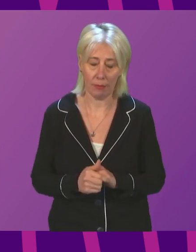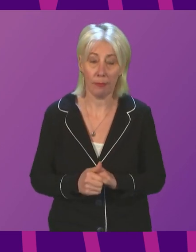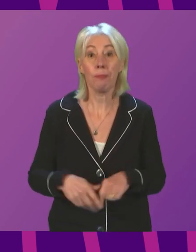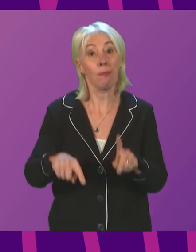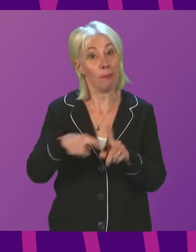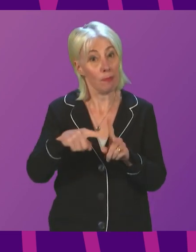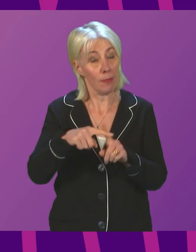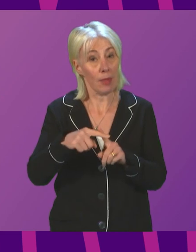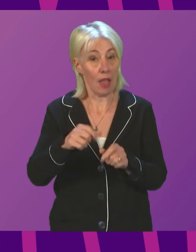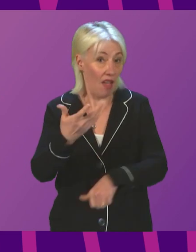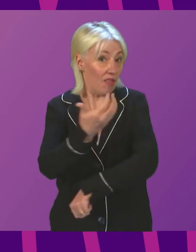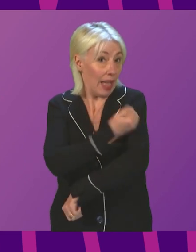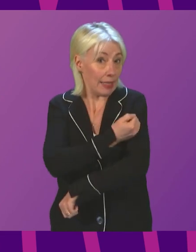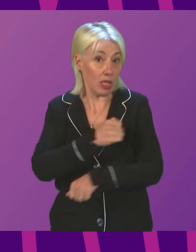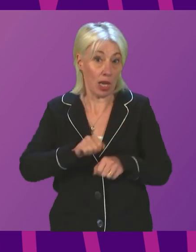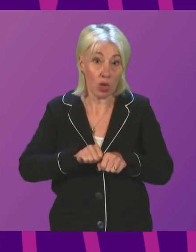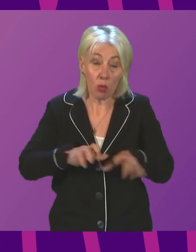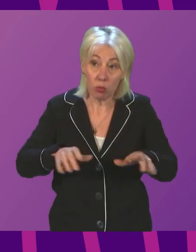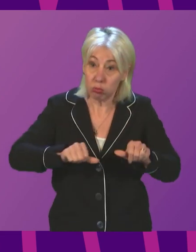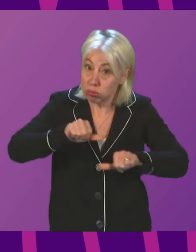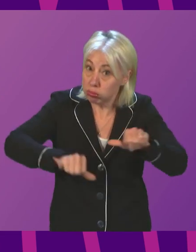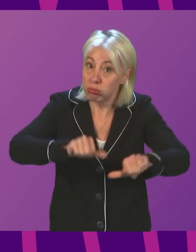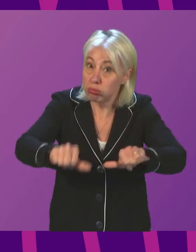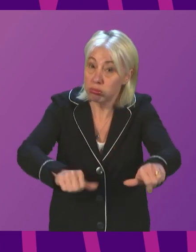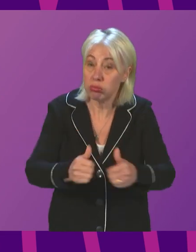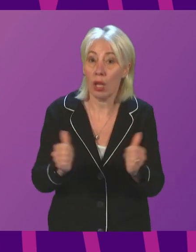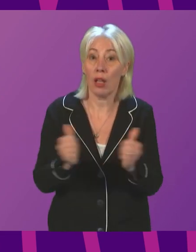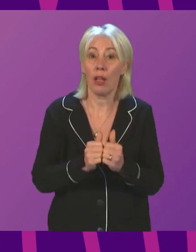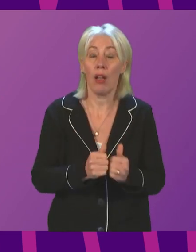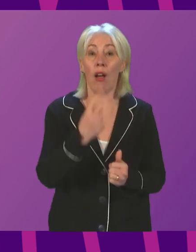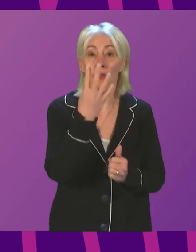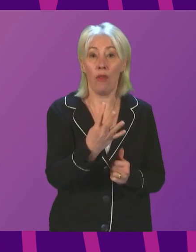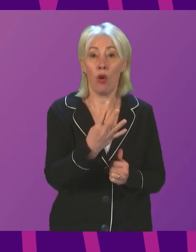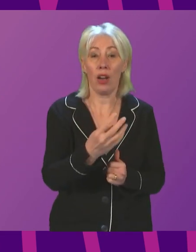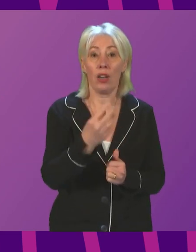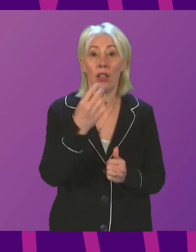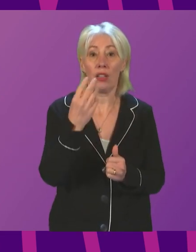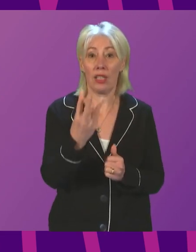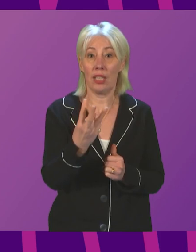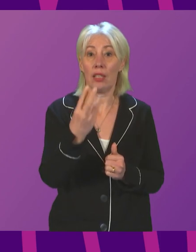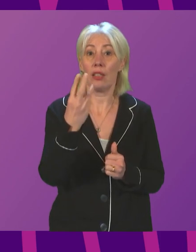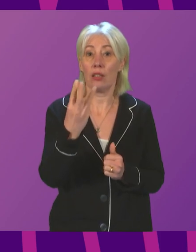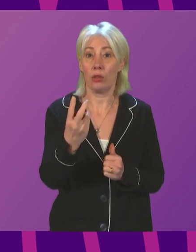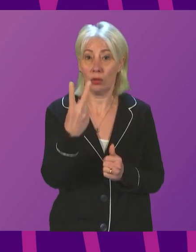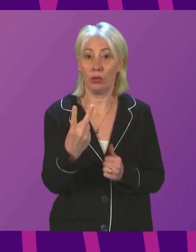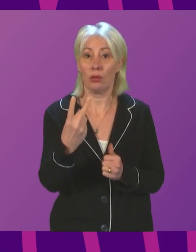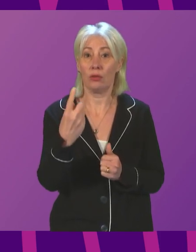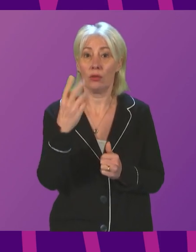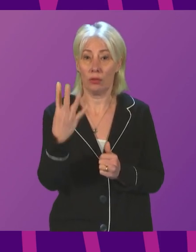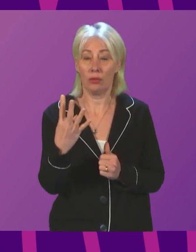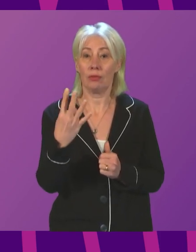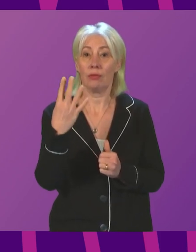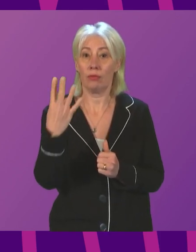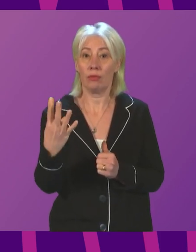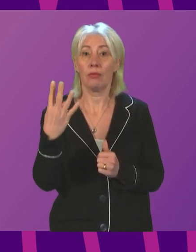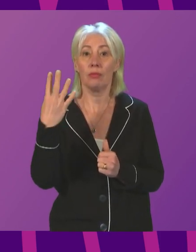the vaccination programme continues to make good progress. I can confirm that 4,324,440 people